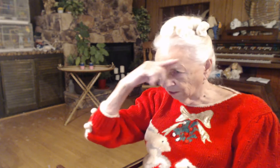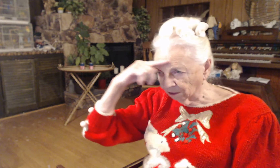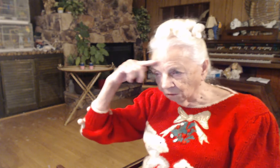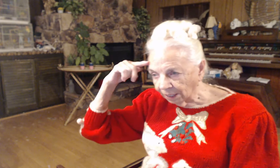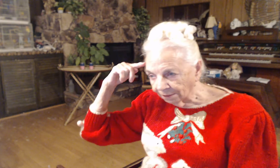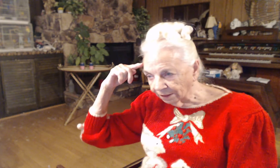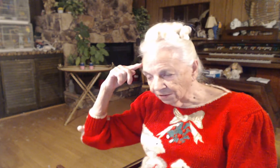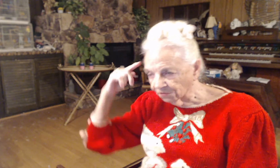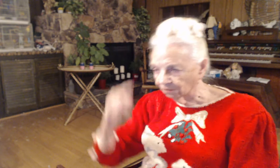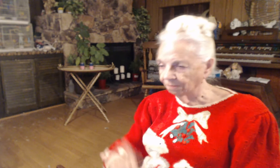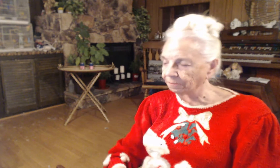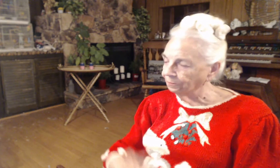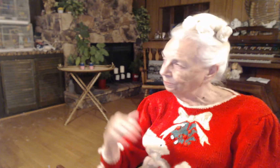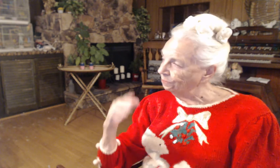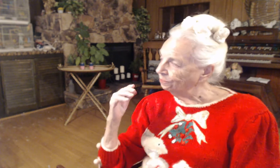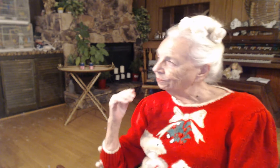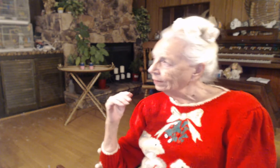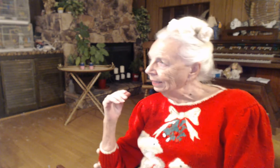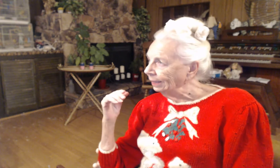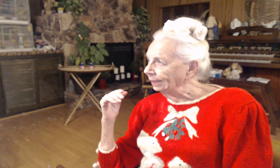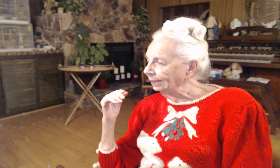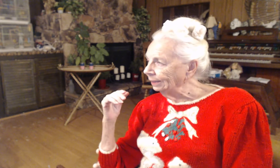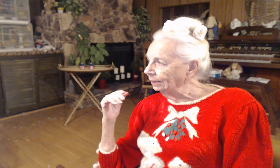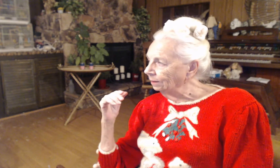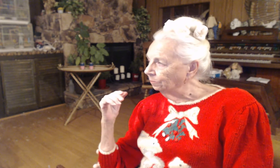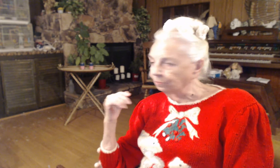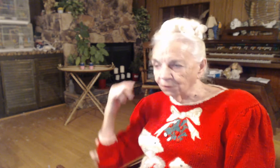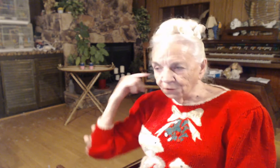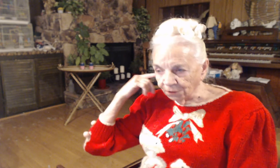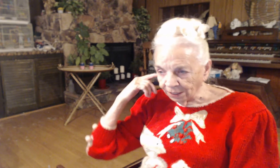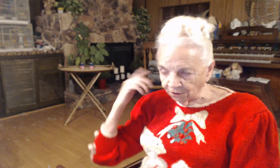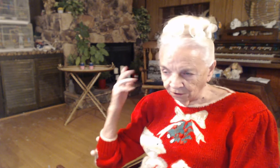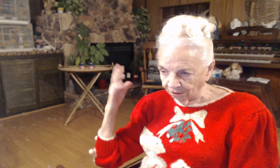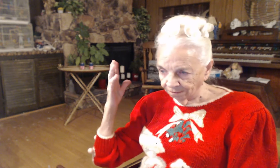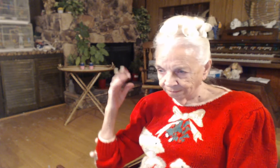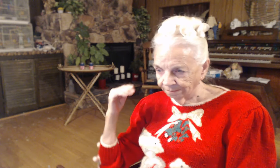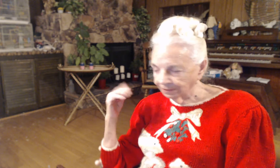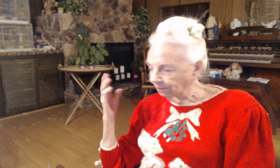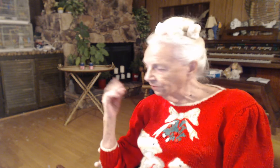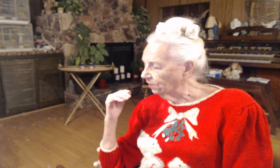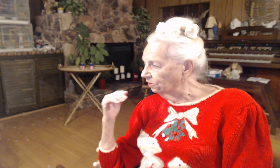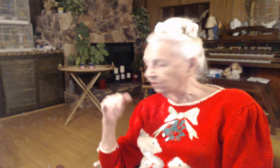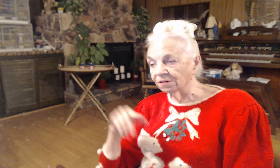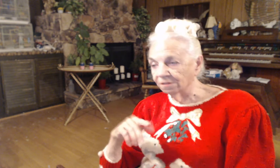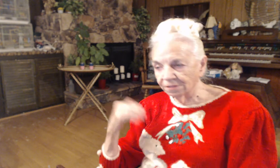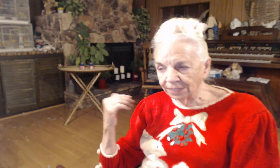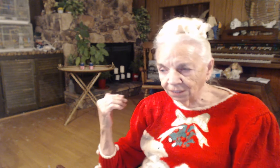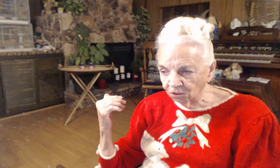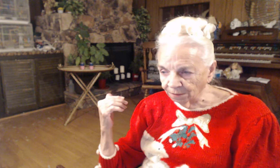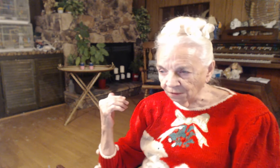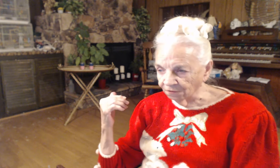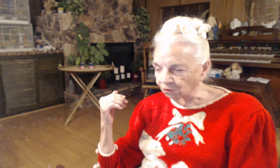go like this or put in your ear or some of this other thing. stick it in your mouth for a while.